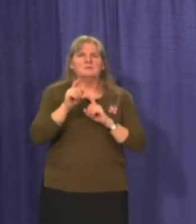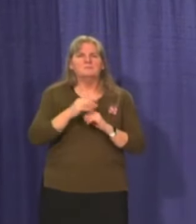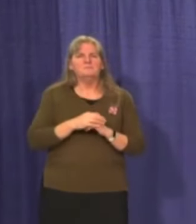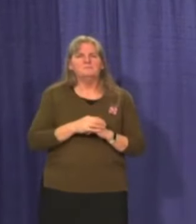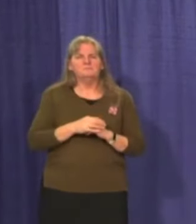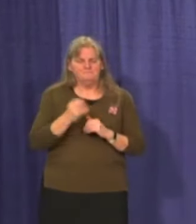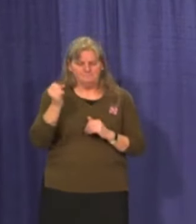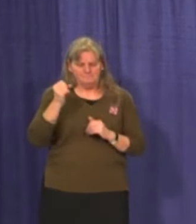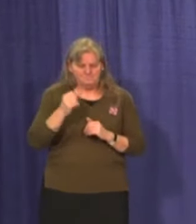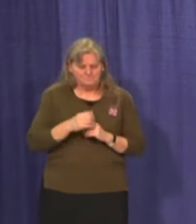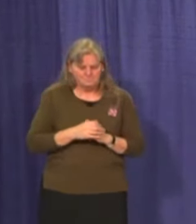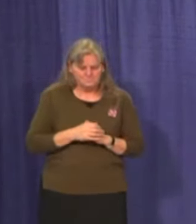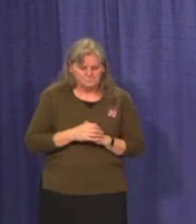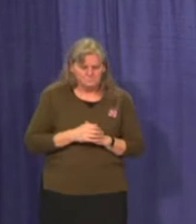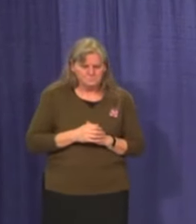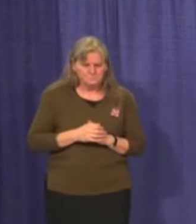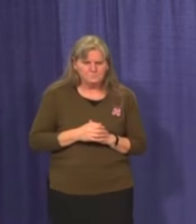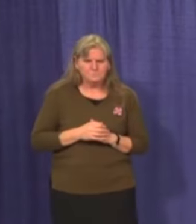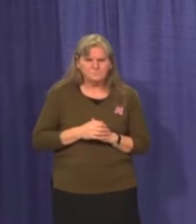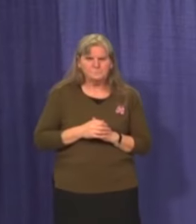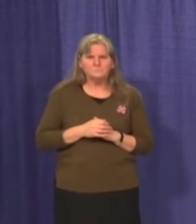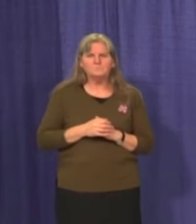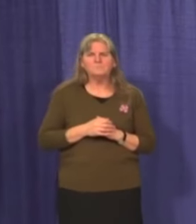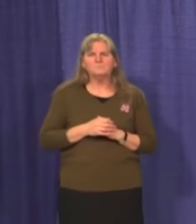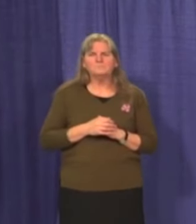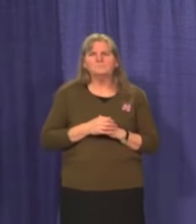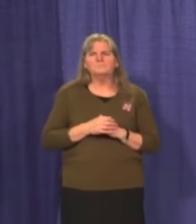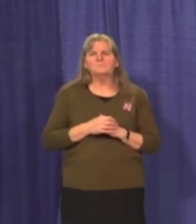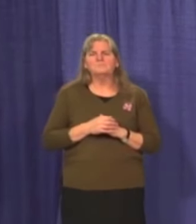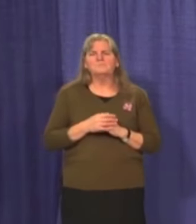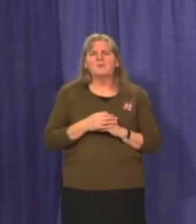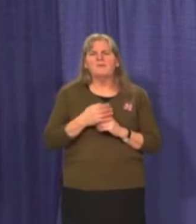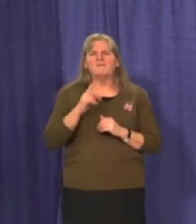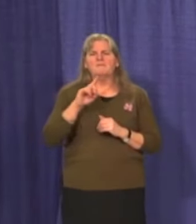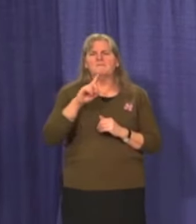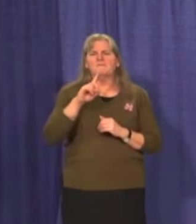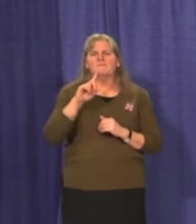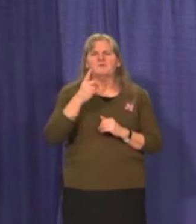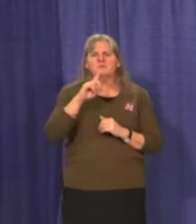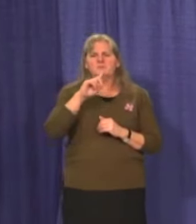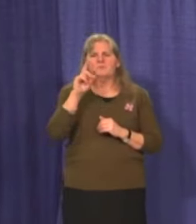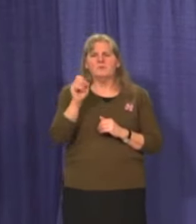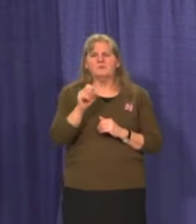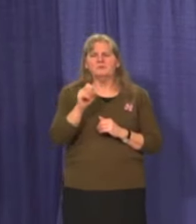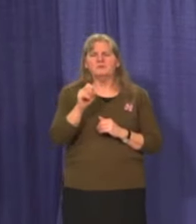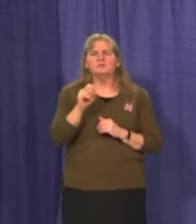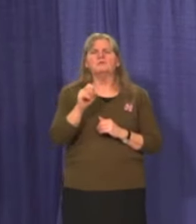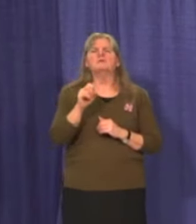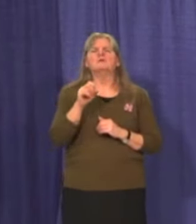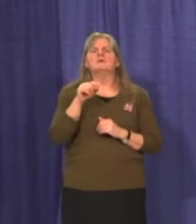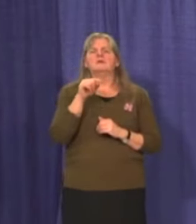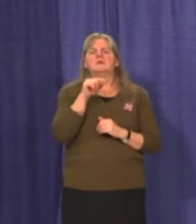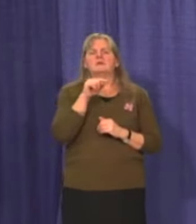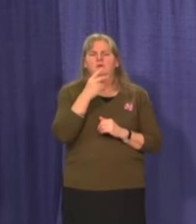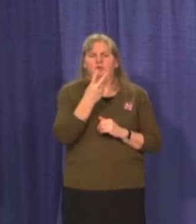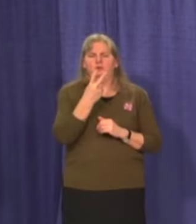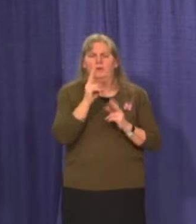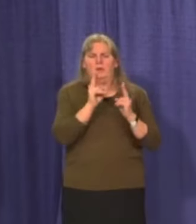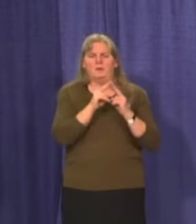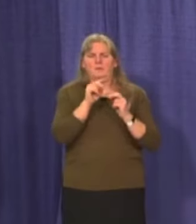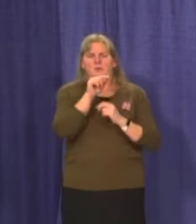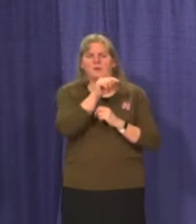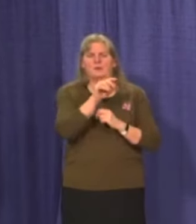Yes. Hello. Uh, my first question is, uh, regarding, uh, that couple from B.C. in Beaver Creek. Um,